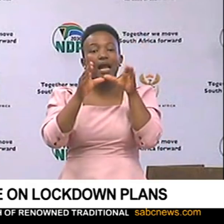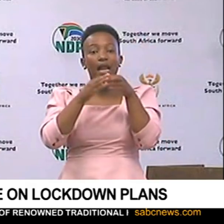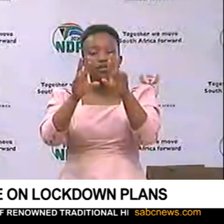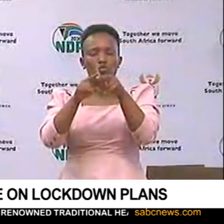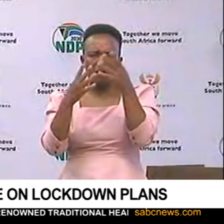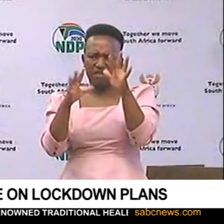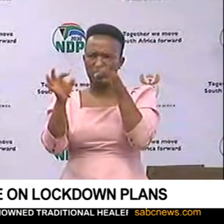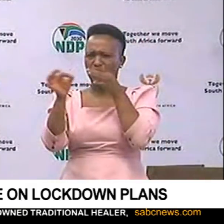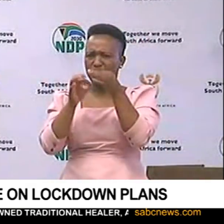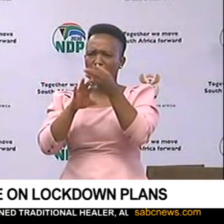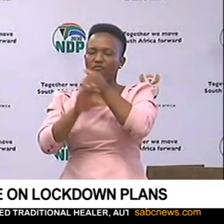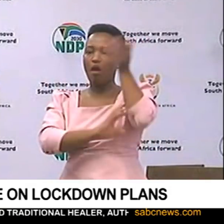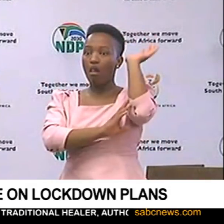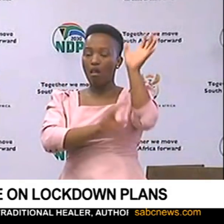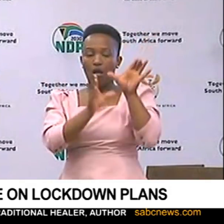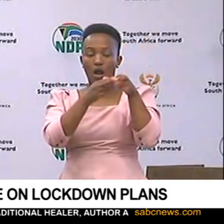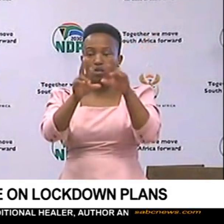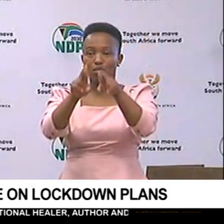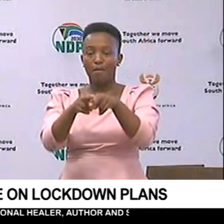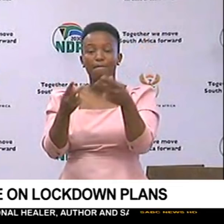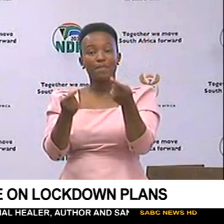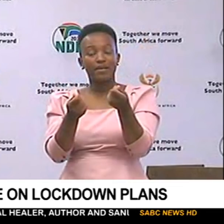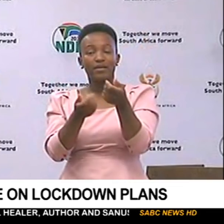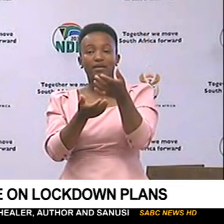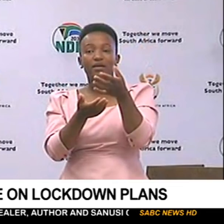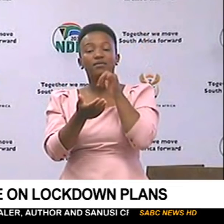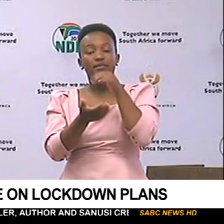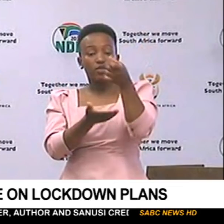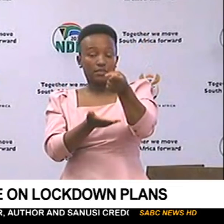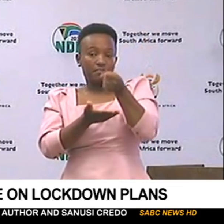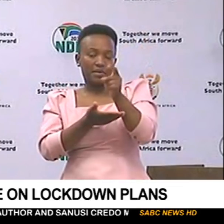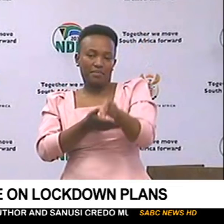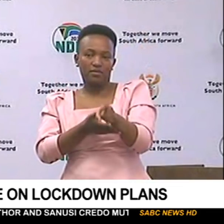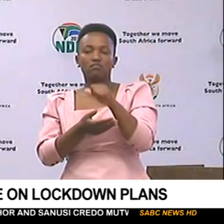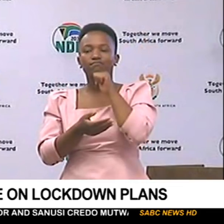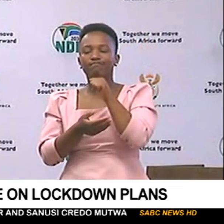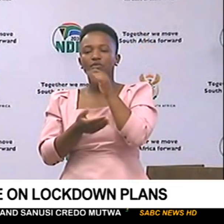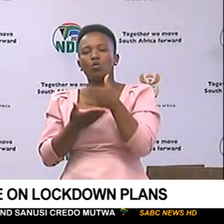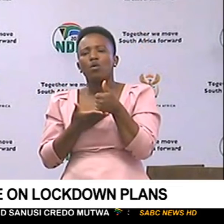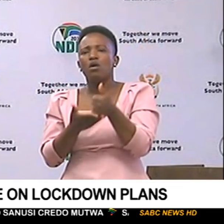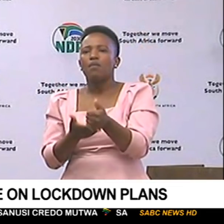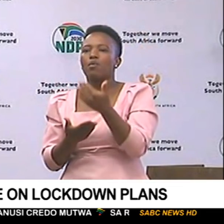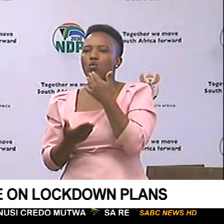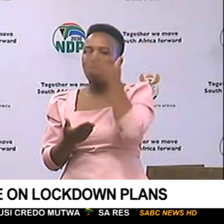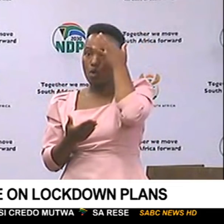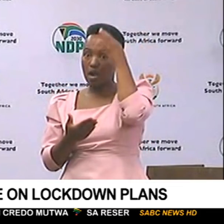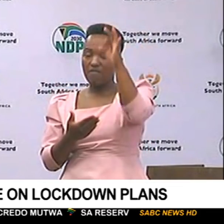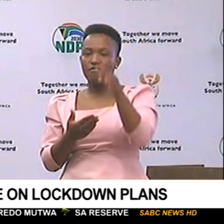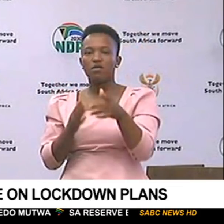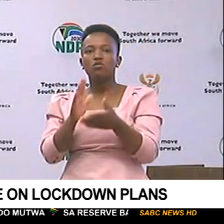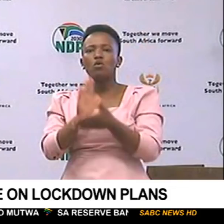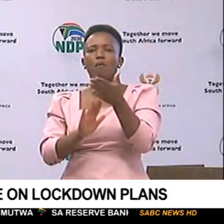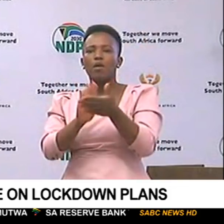that I spoke about, which means we've got to increase bandwidth. At the same time, as we enable government to operate